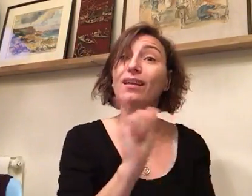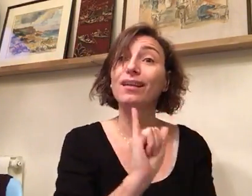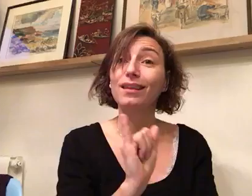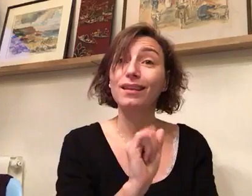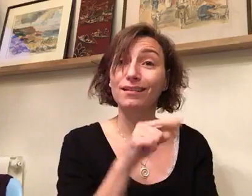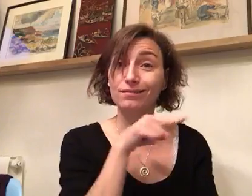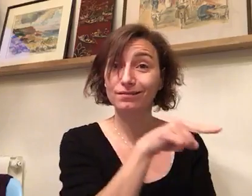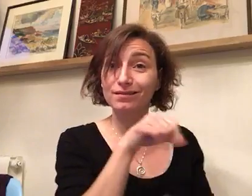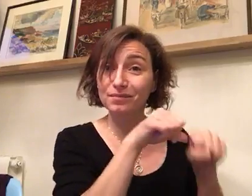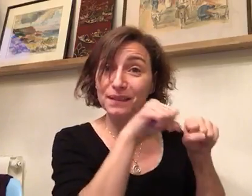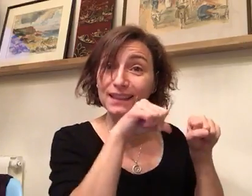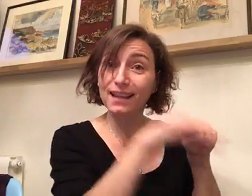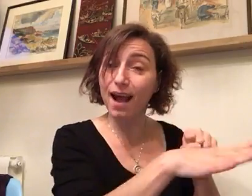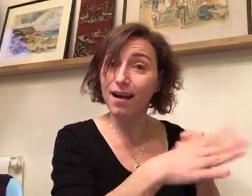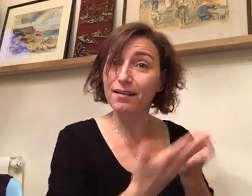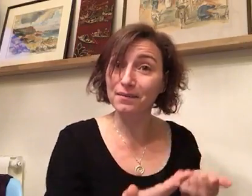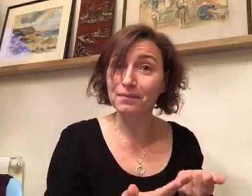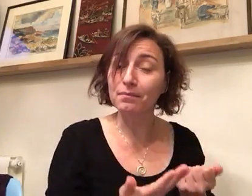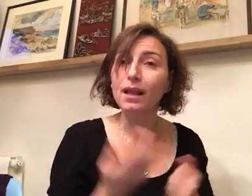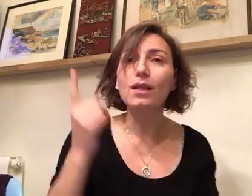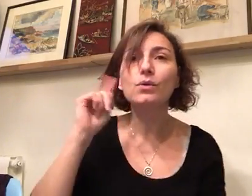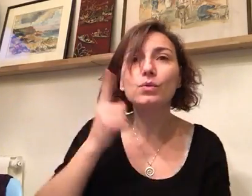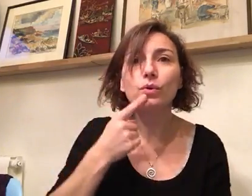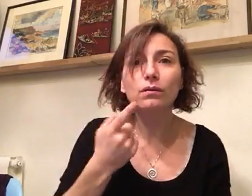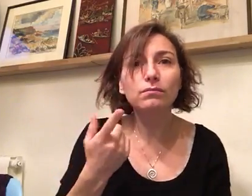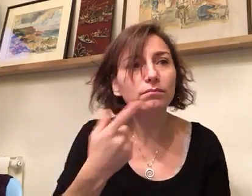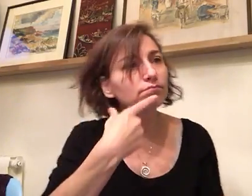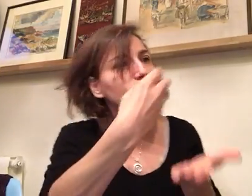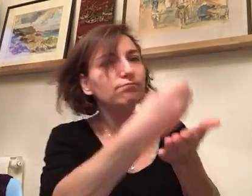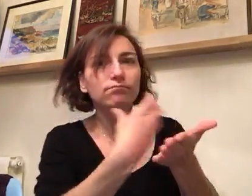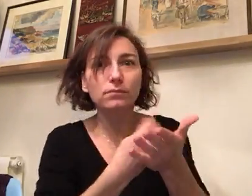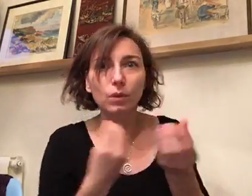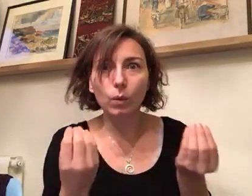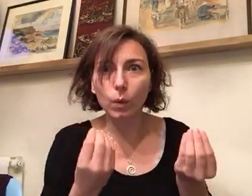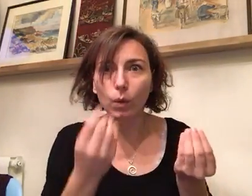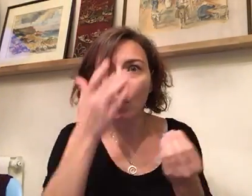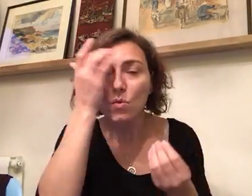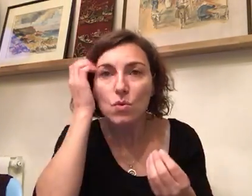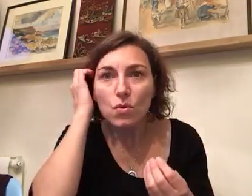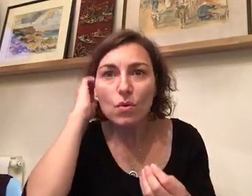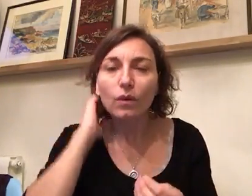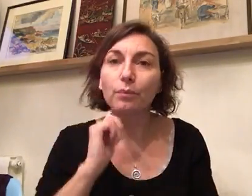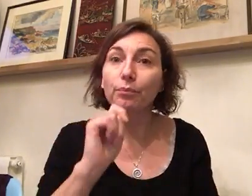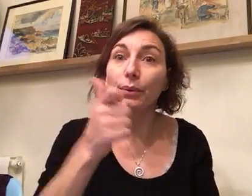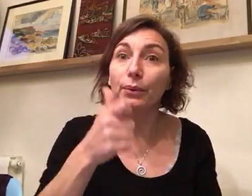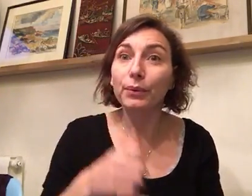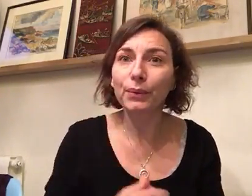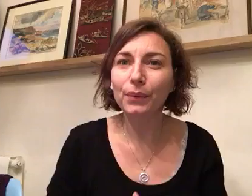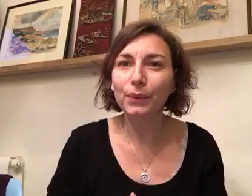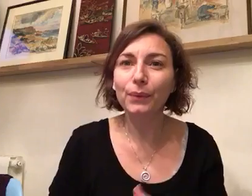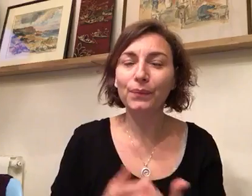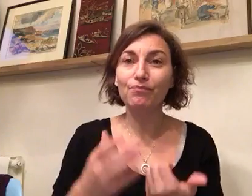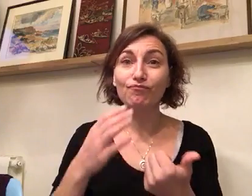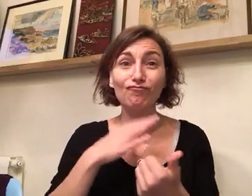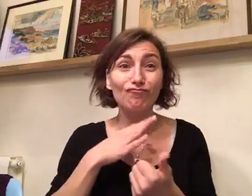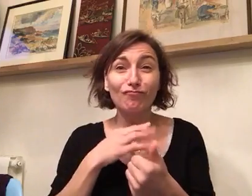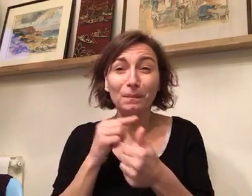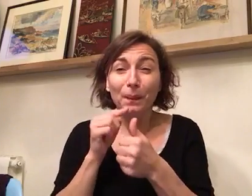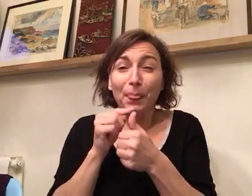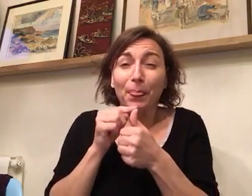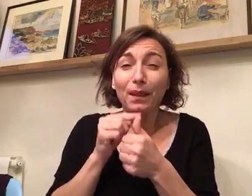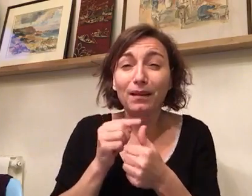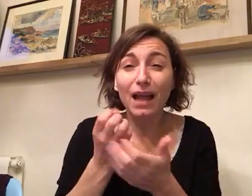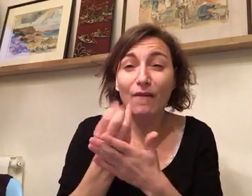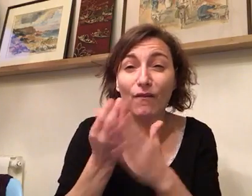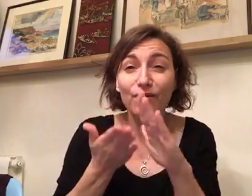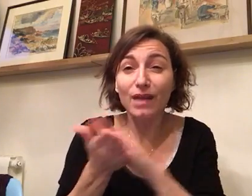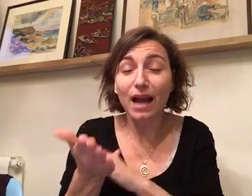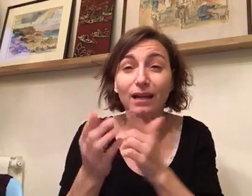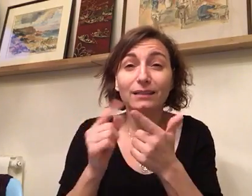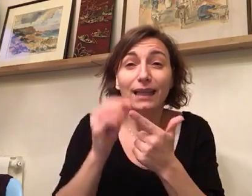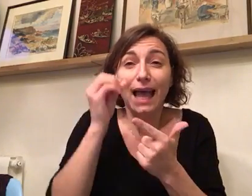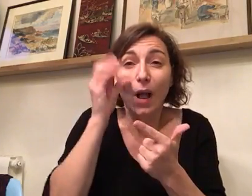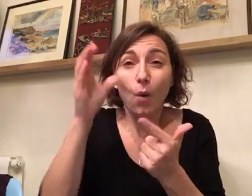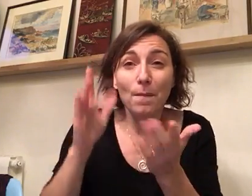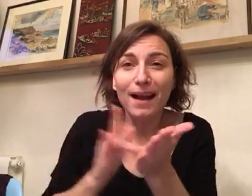coming